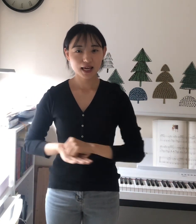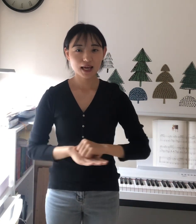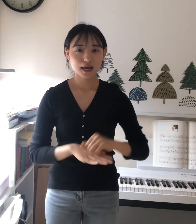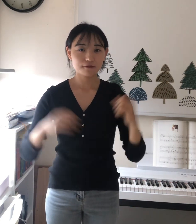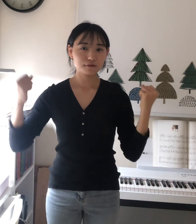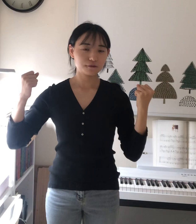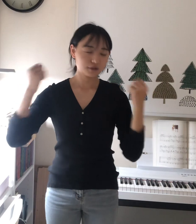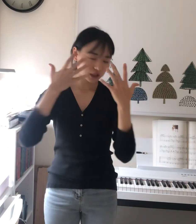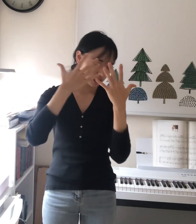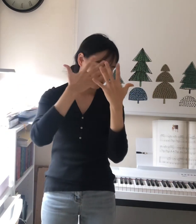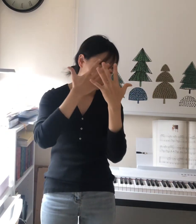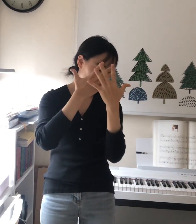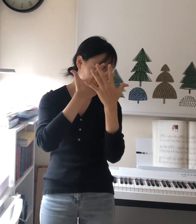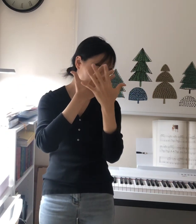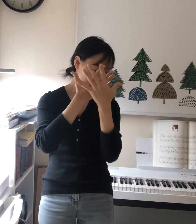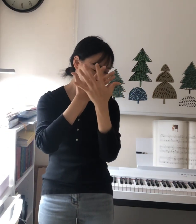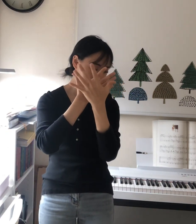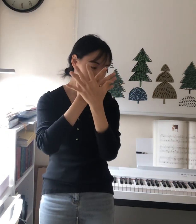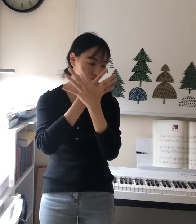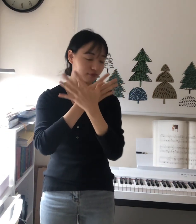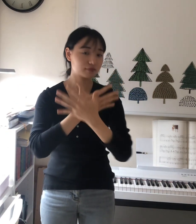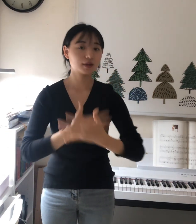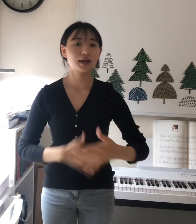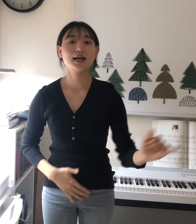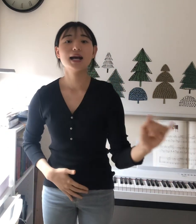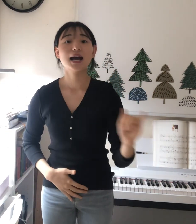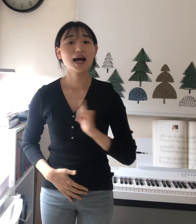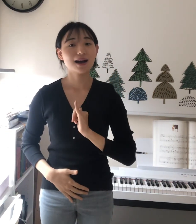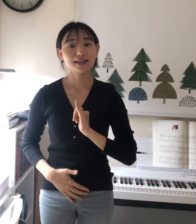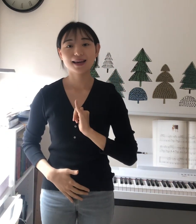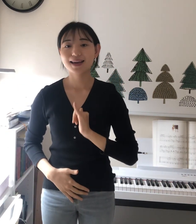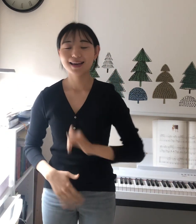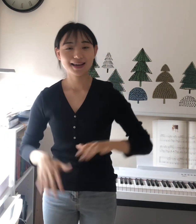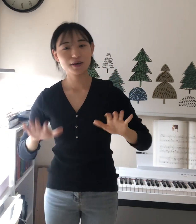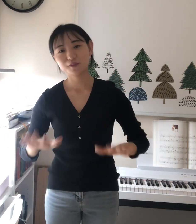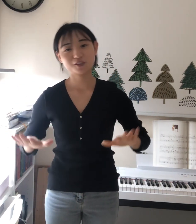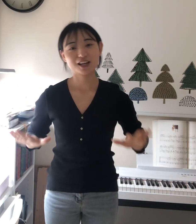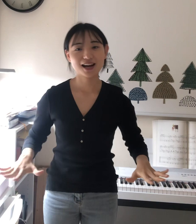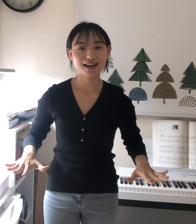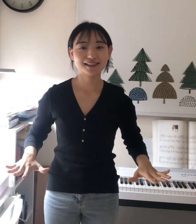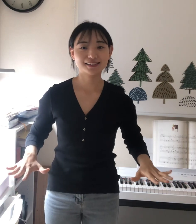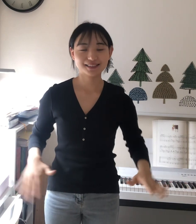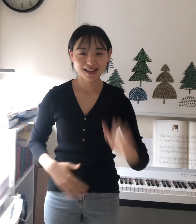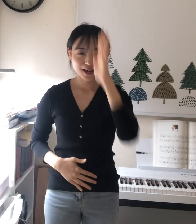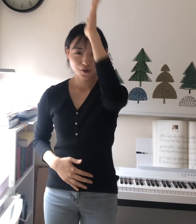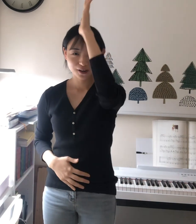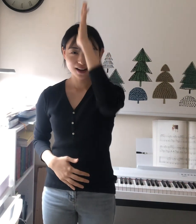to me I am a child of